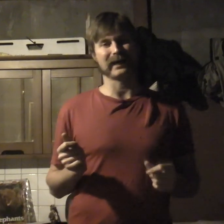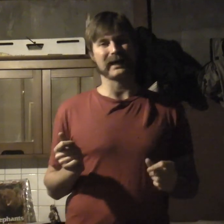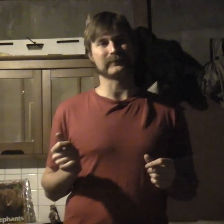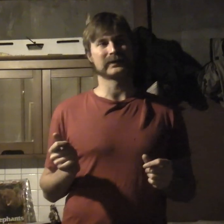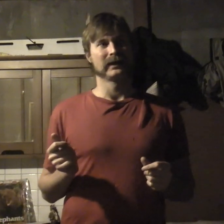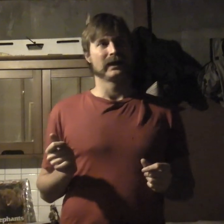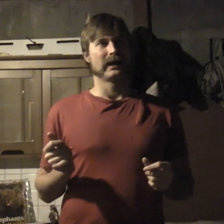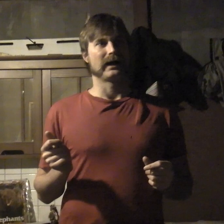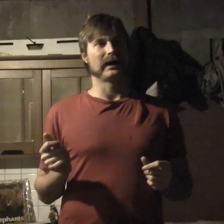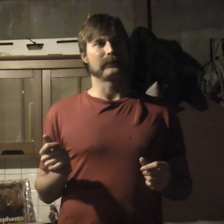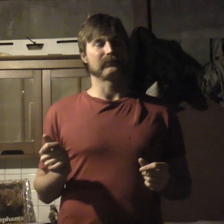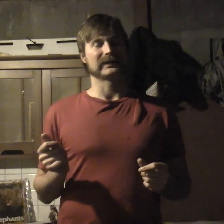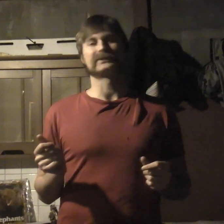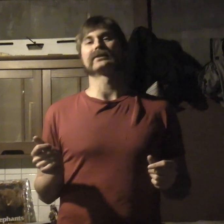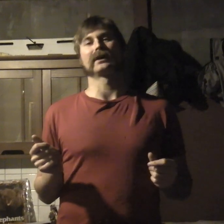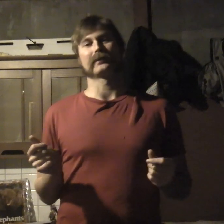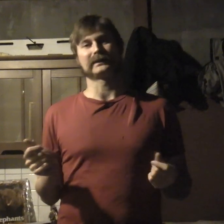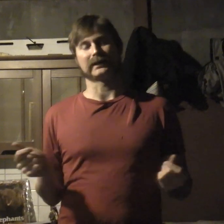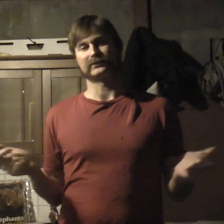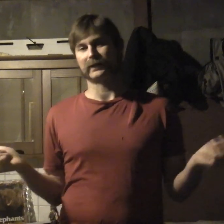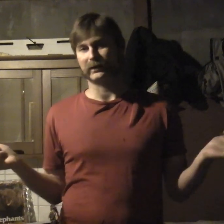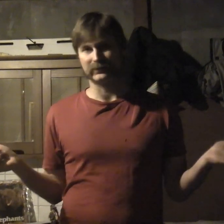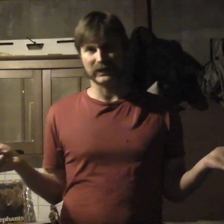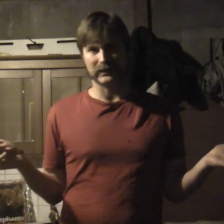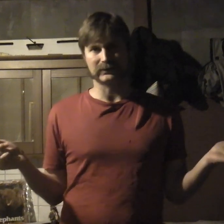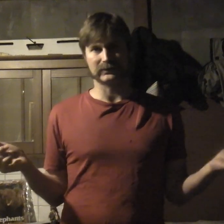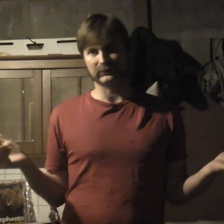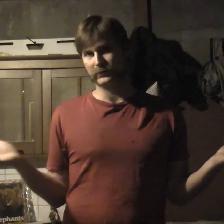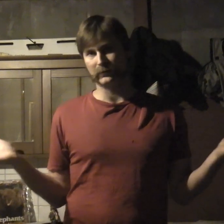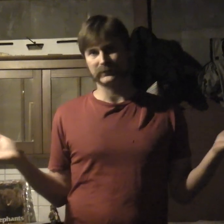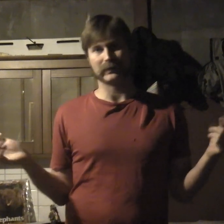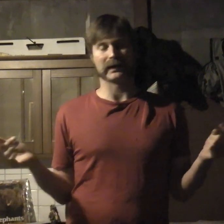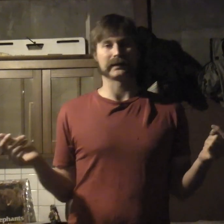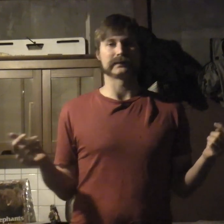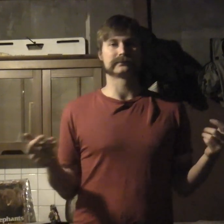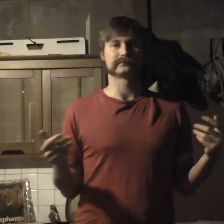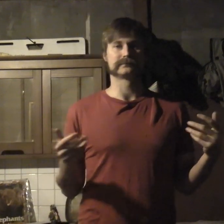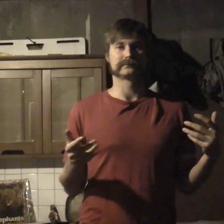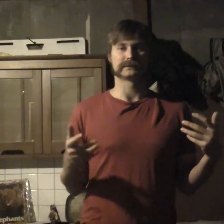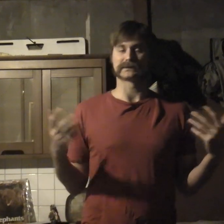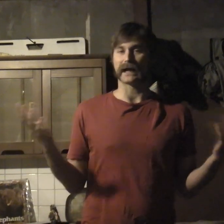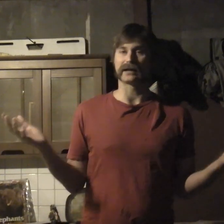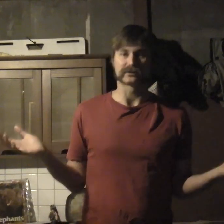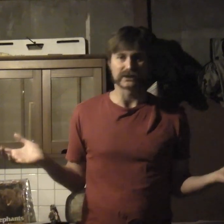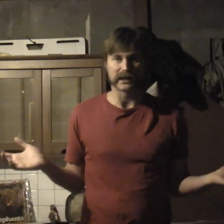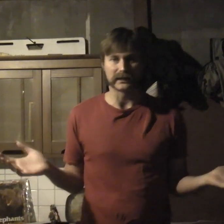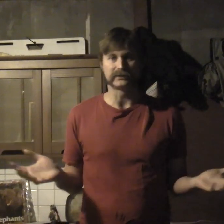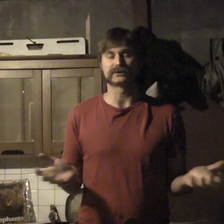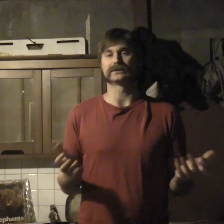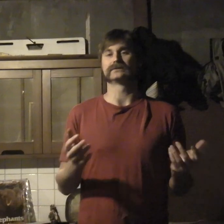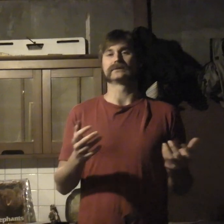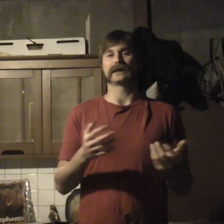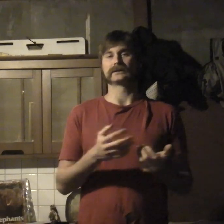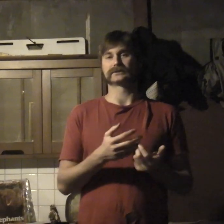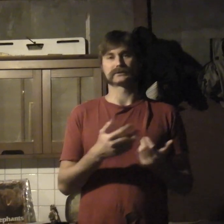games, it's still a long ways out. So, that could change still too as my desires change and as